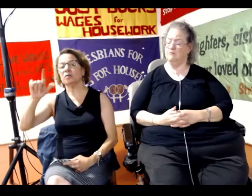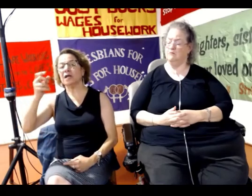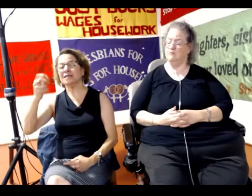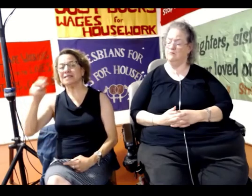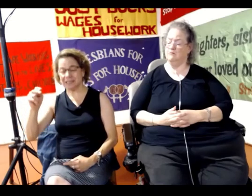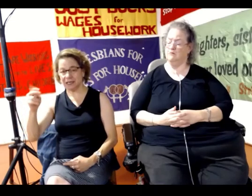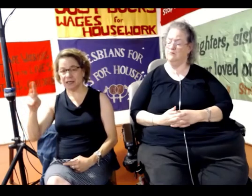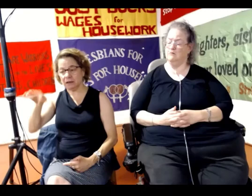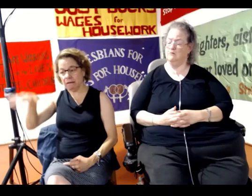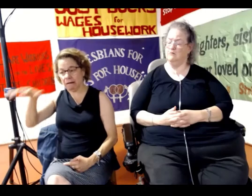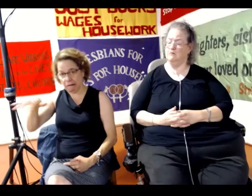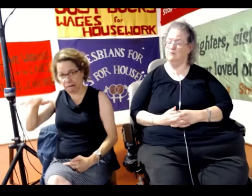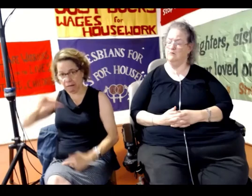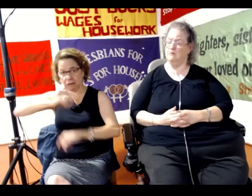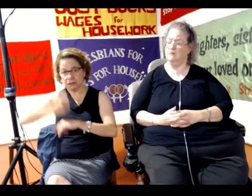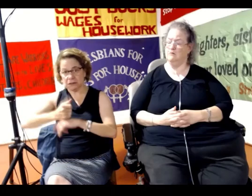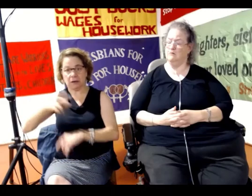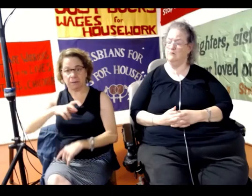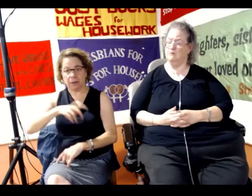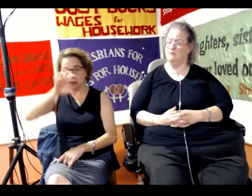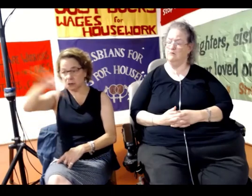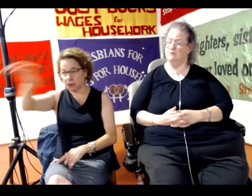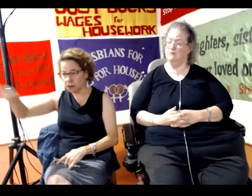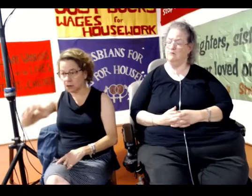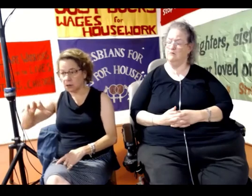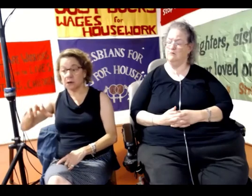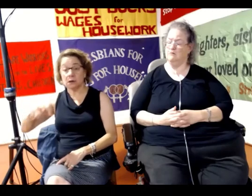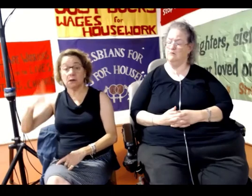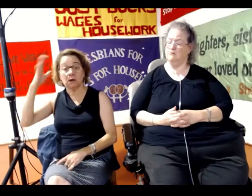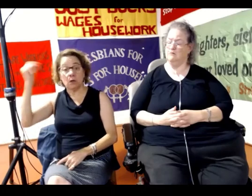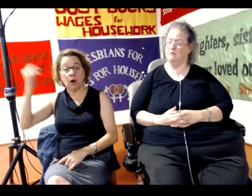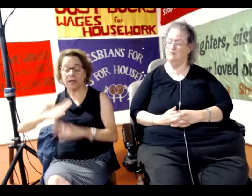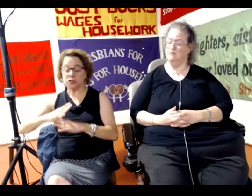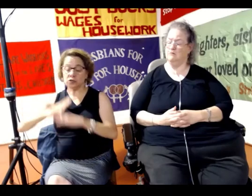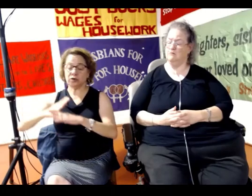order to prevent Palestinian people from returning home.